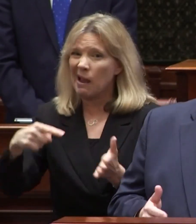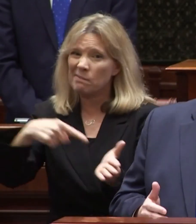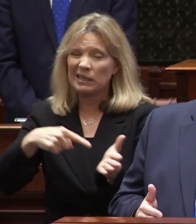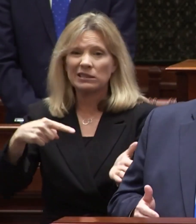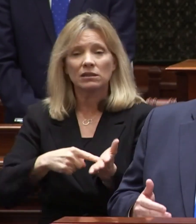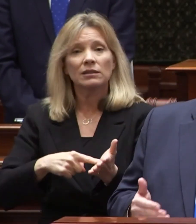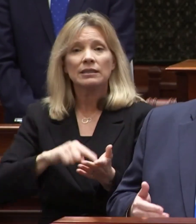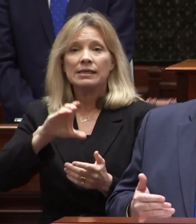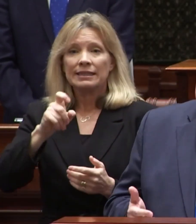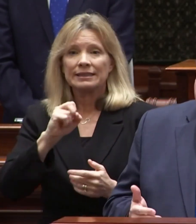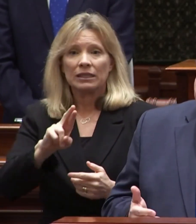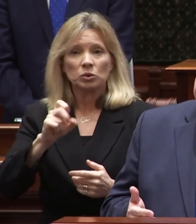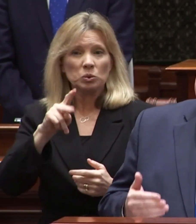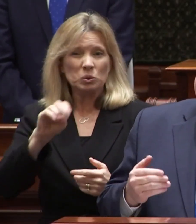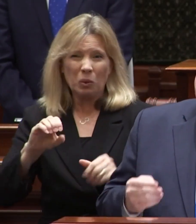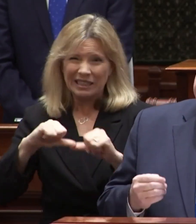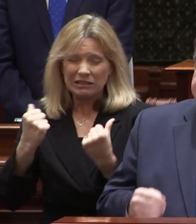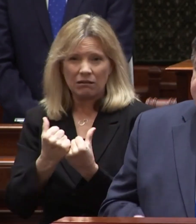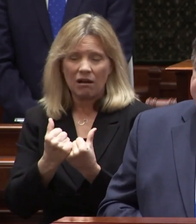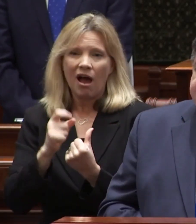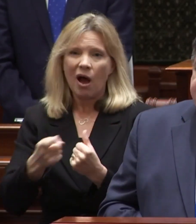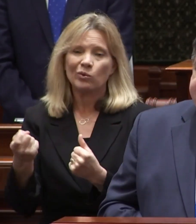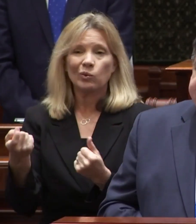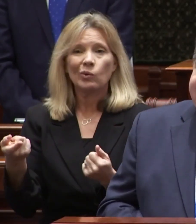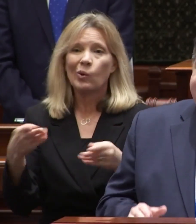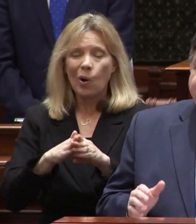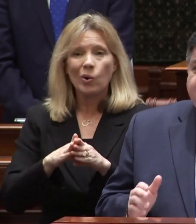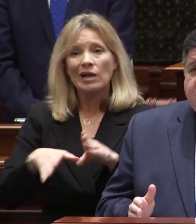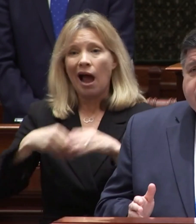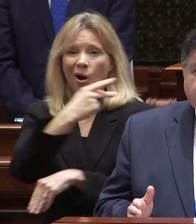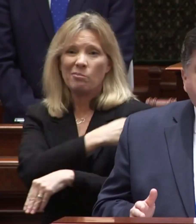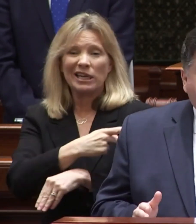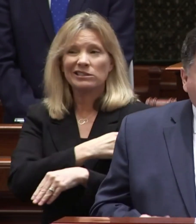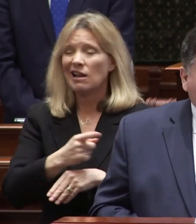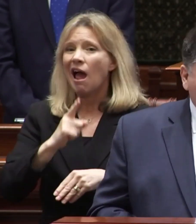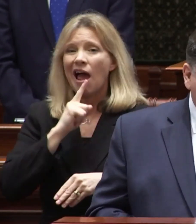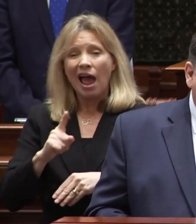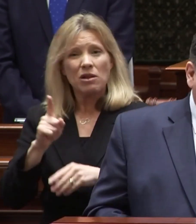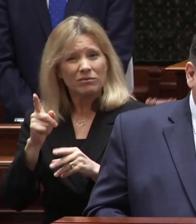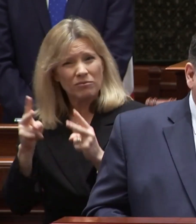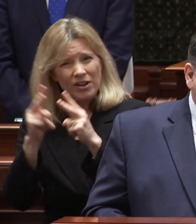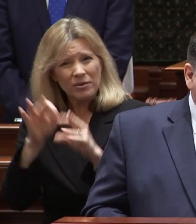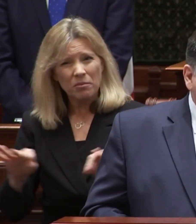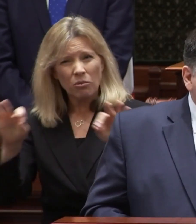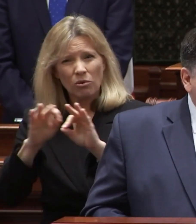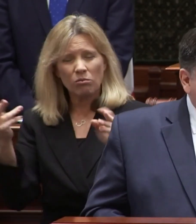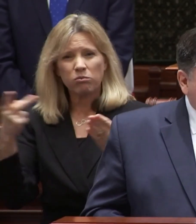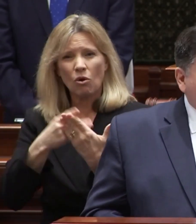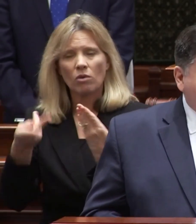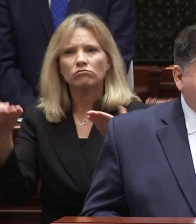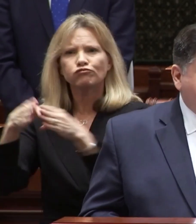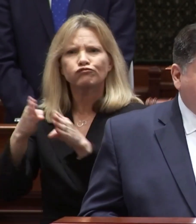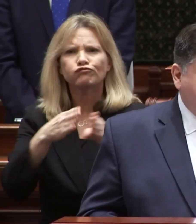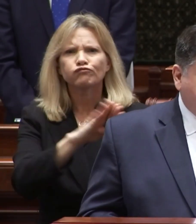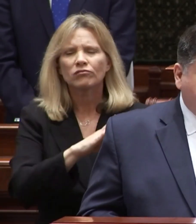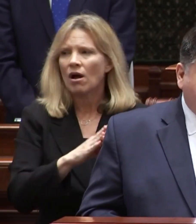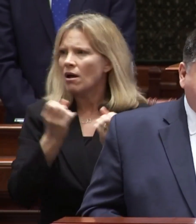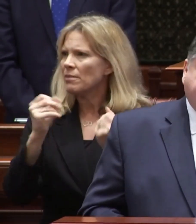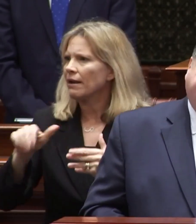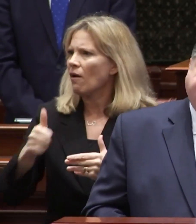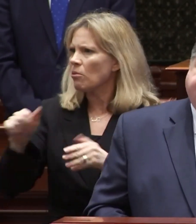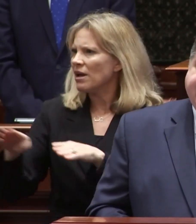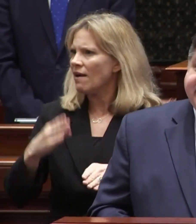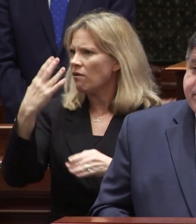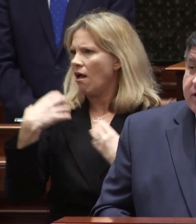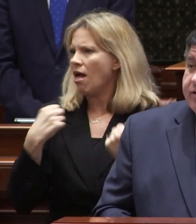bills centerstone was forced to close outpatient facilities and shutter vital programs many other behavioral health